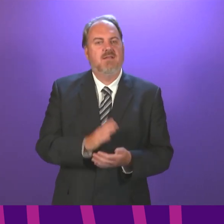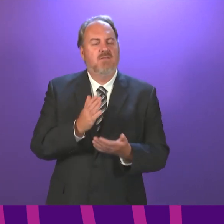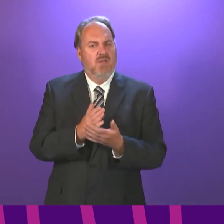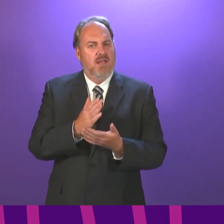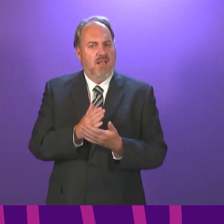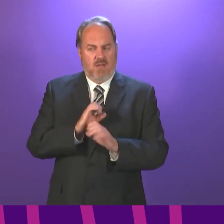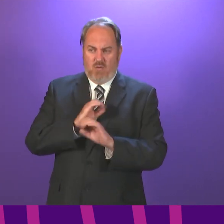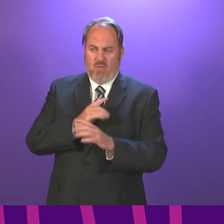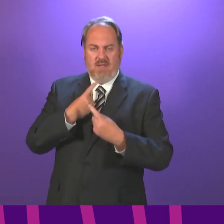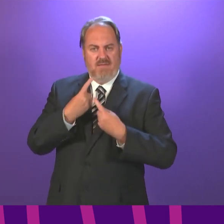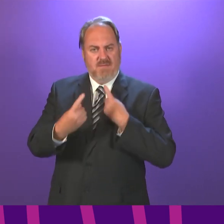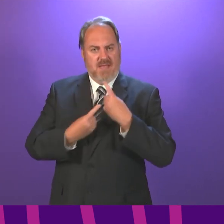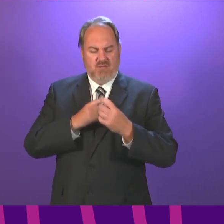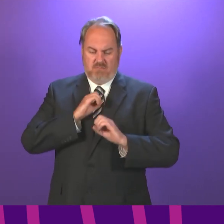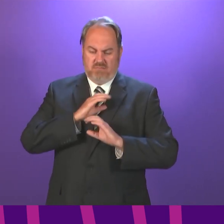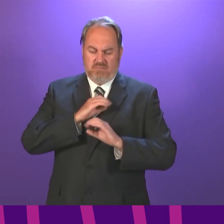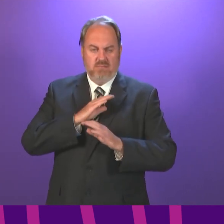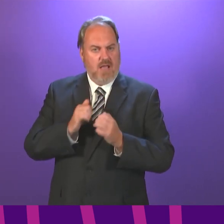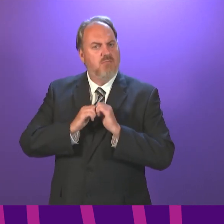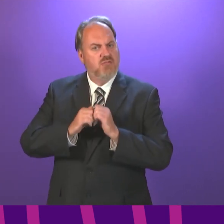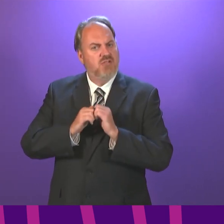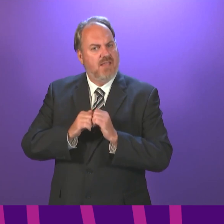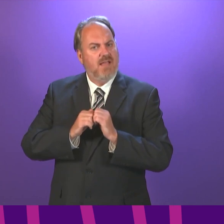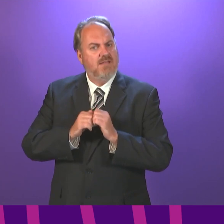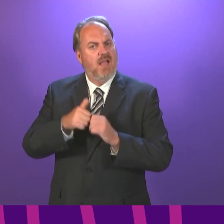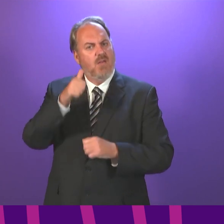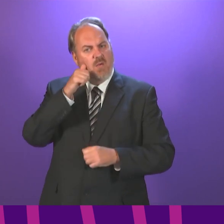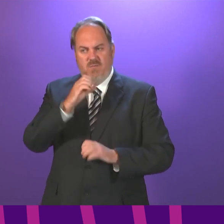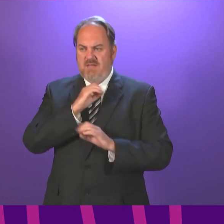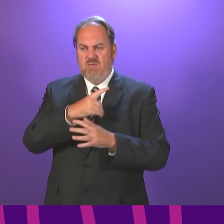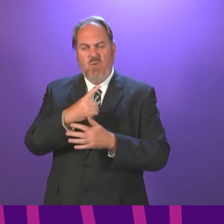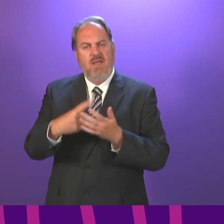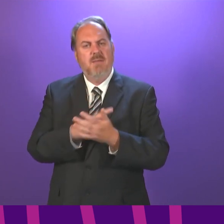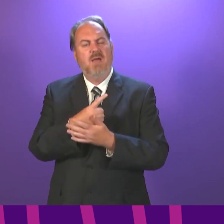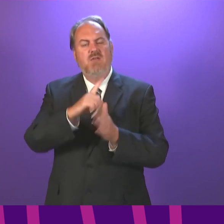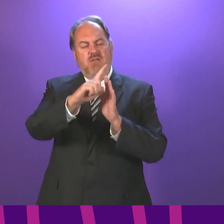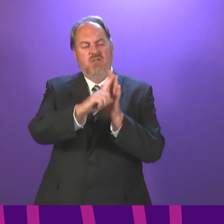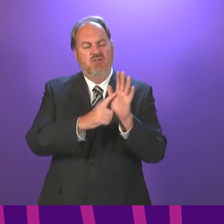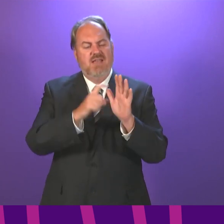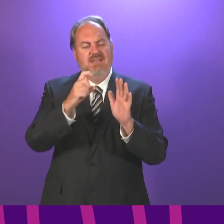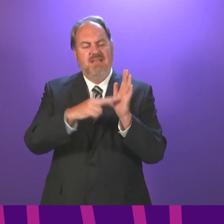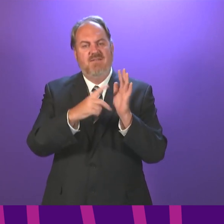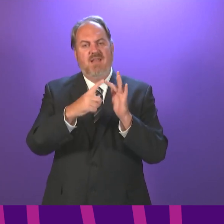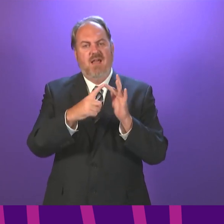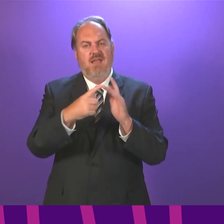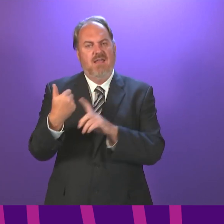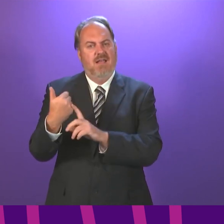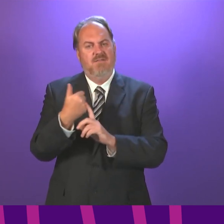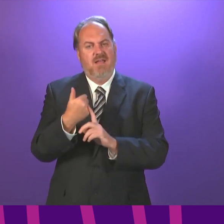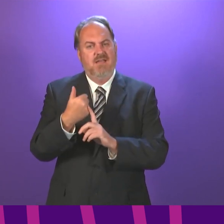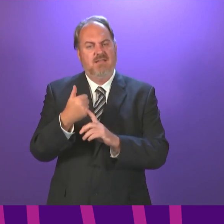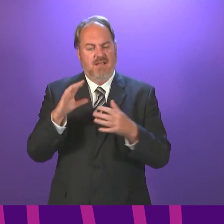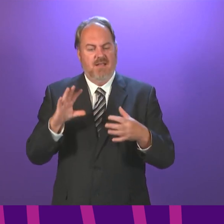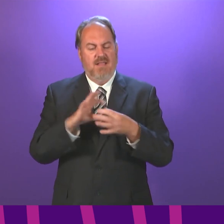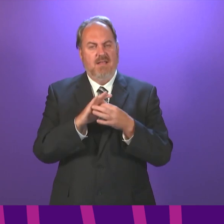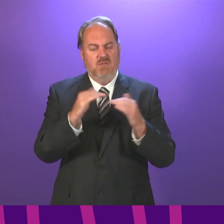been given so far this afternoon on forthcoming JCVI advice on vaccinating under-18s. Can I also ask the